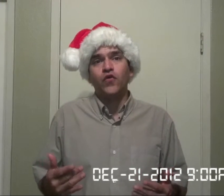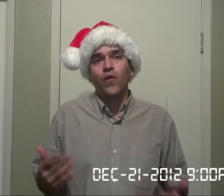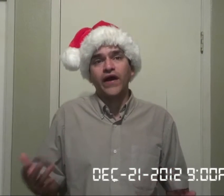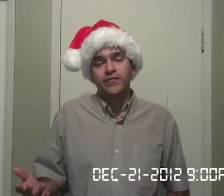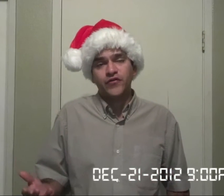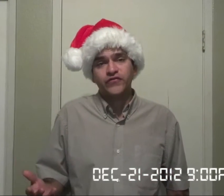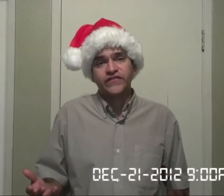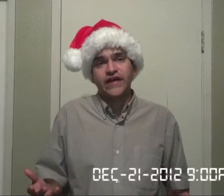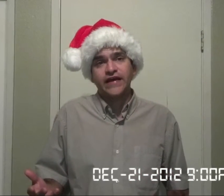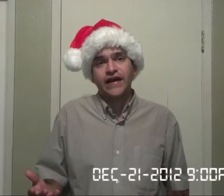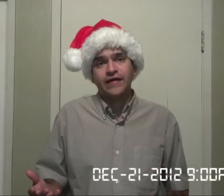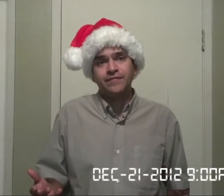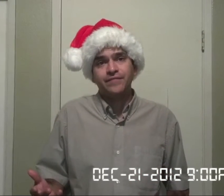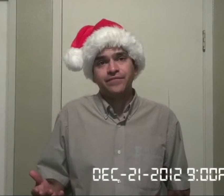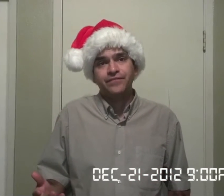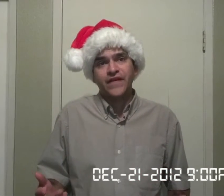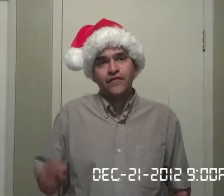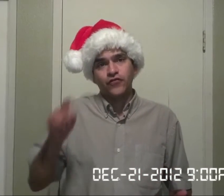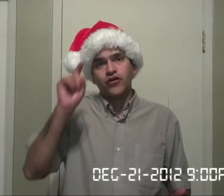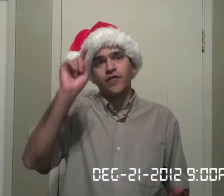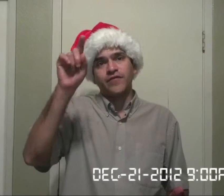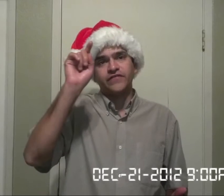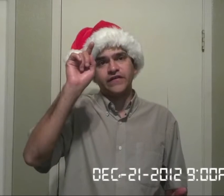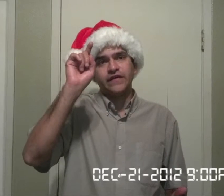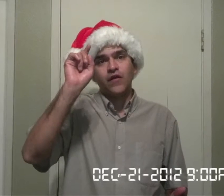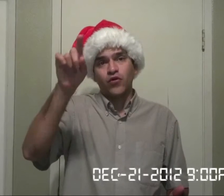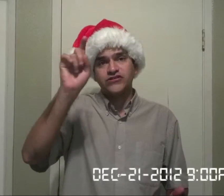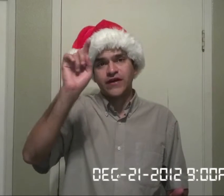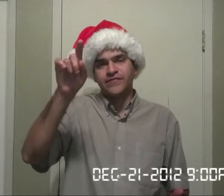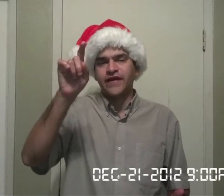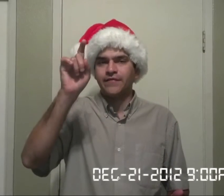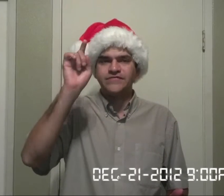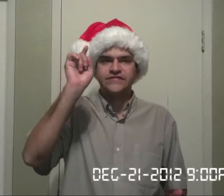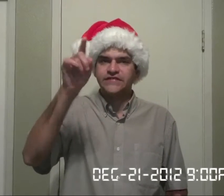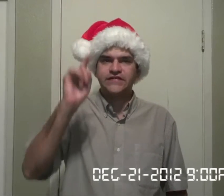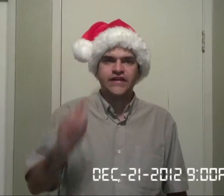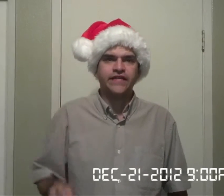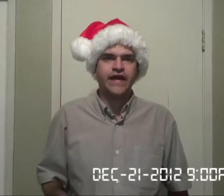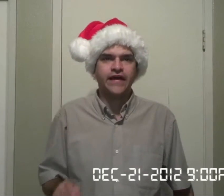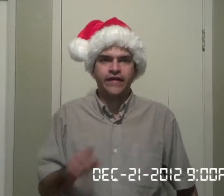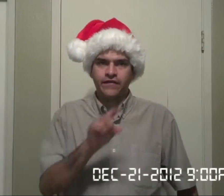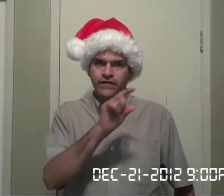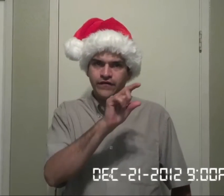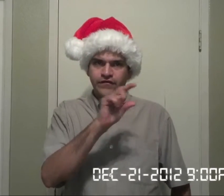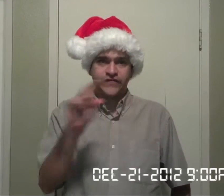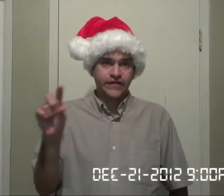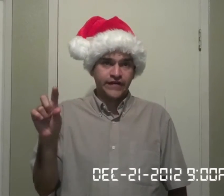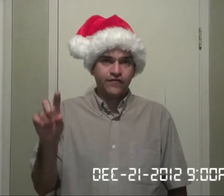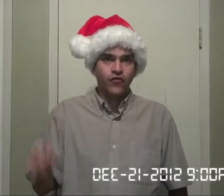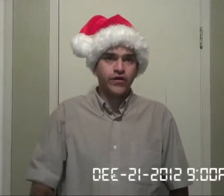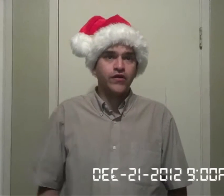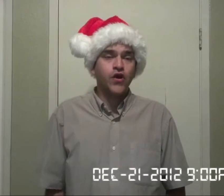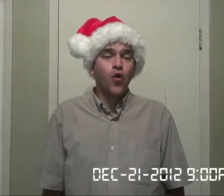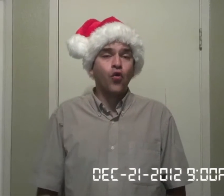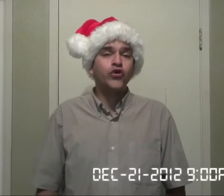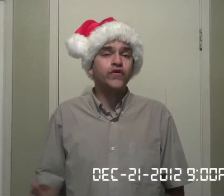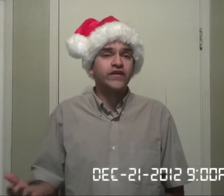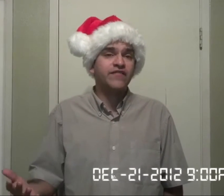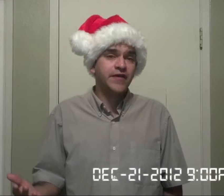KauaiHypnosis.com. If you look up, you'll see the Workshops tab. Just click that, and you'll see a link for it. Or you can give me a